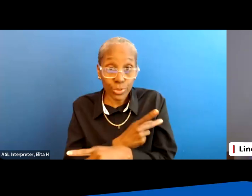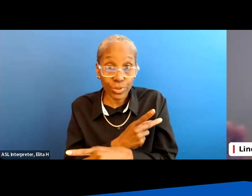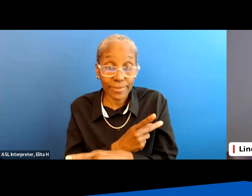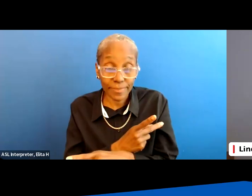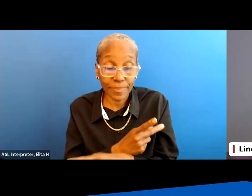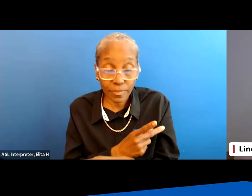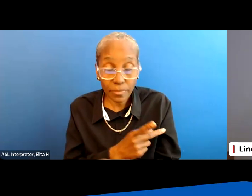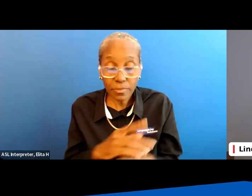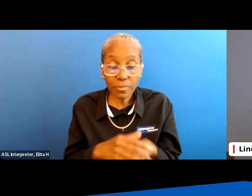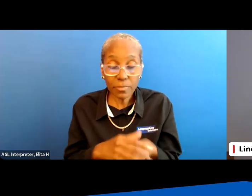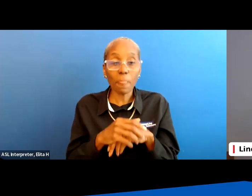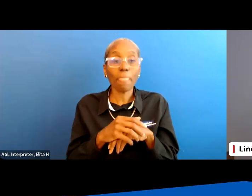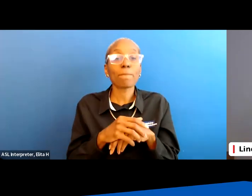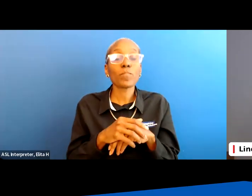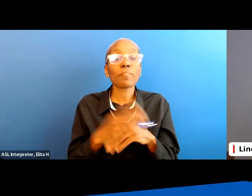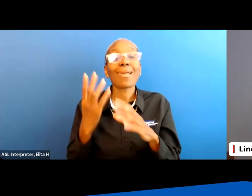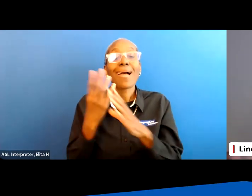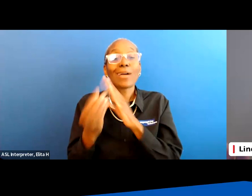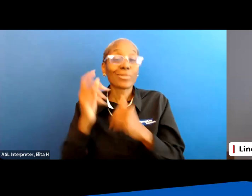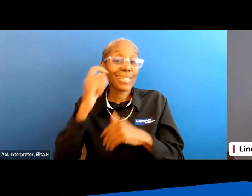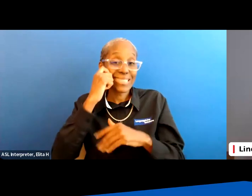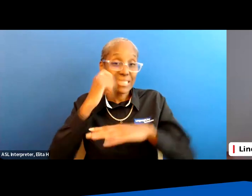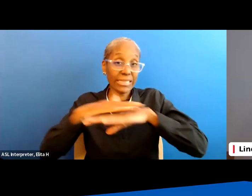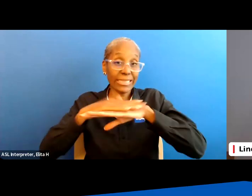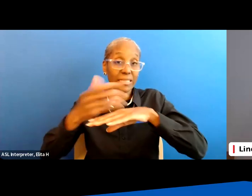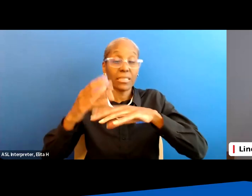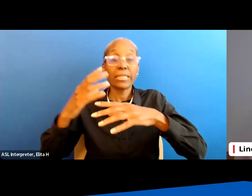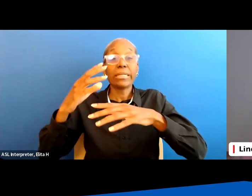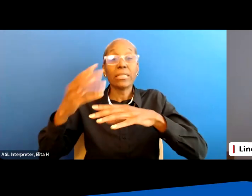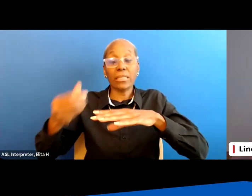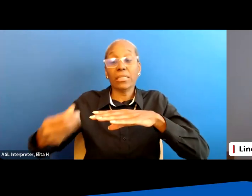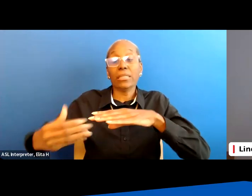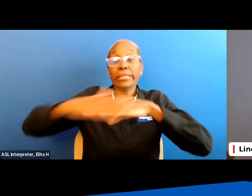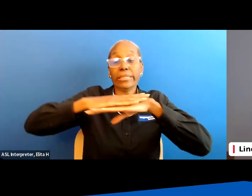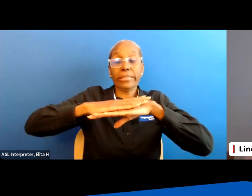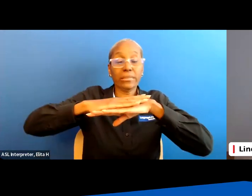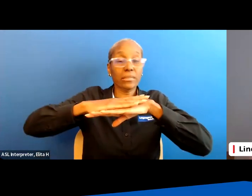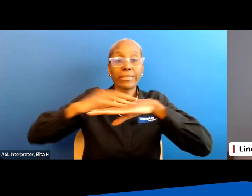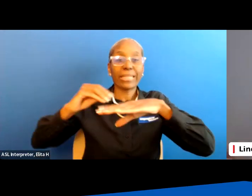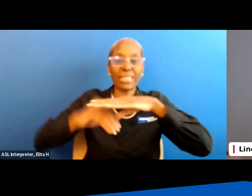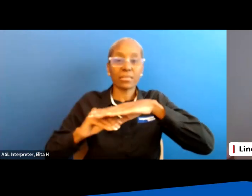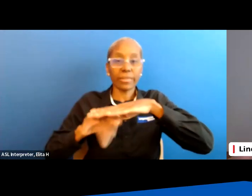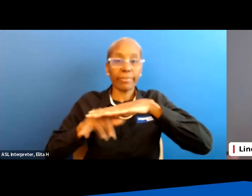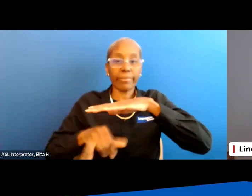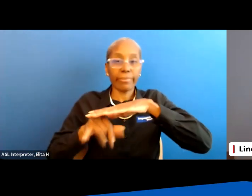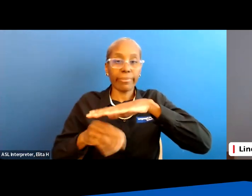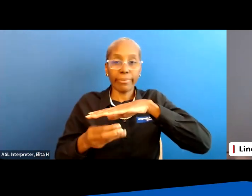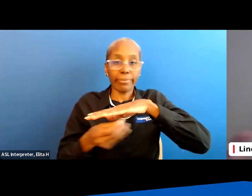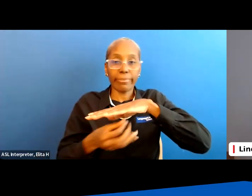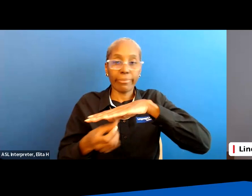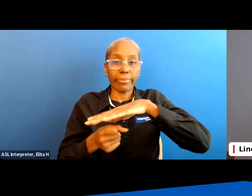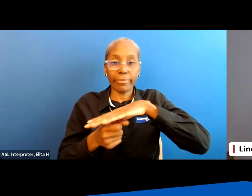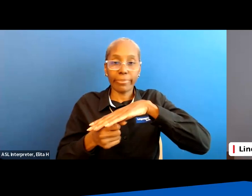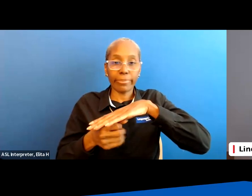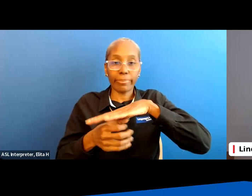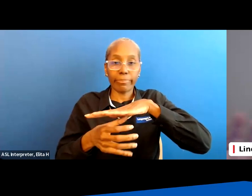once the heat once the outer skin heals over the inside's just going to fester inside and just keep growing and growing and growing